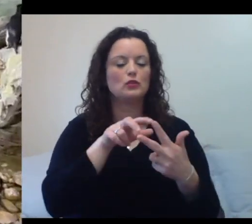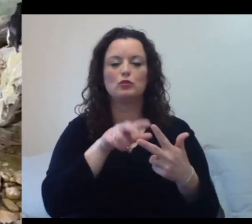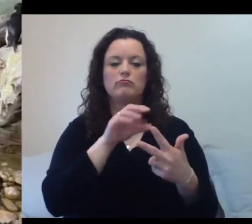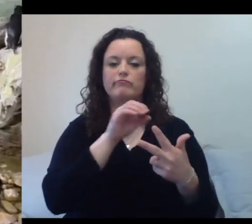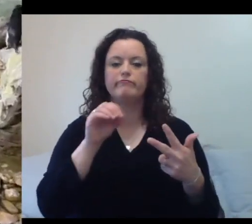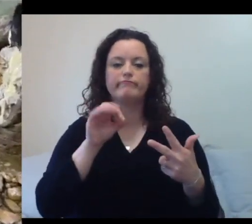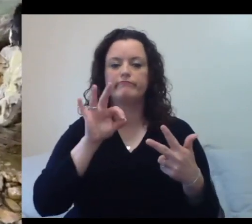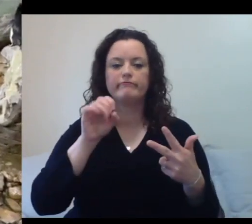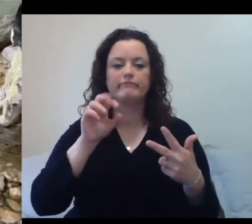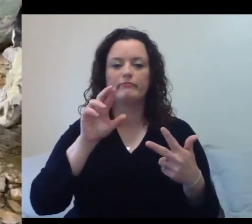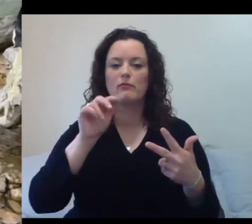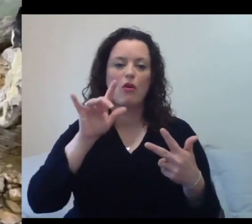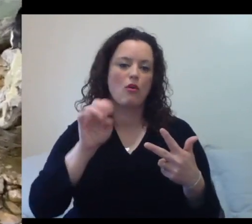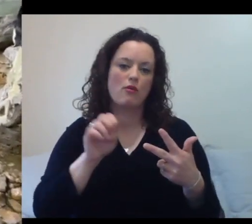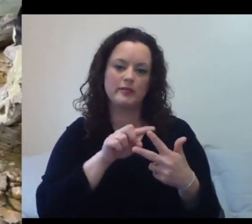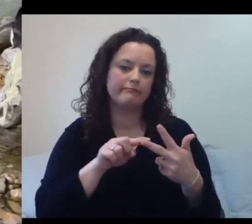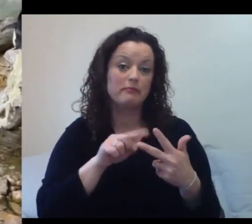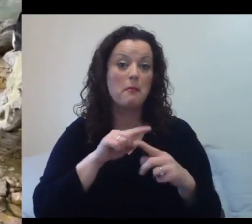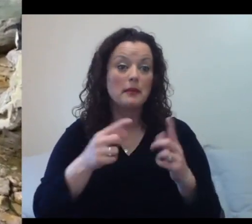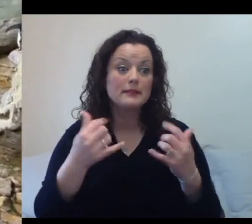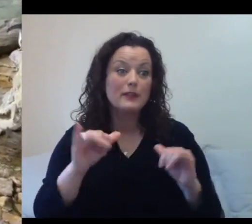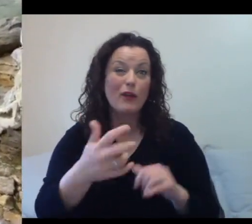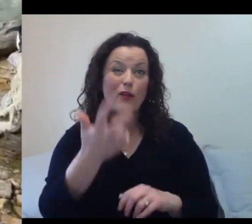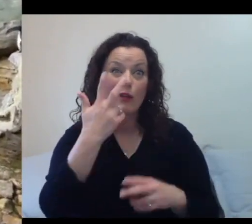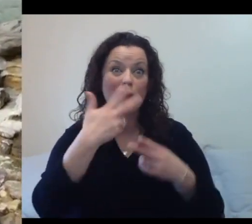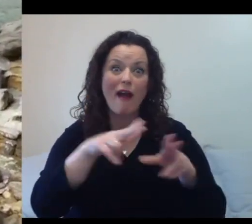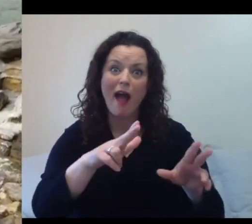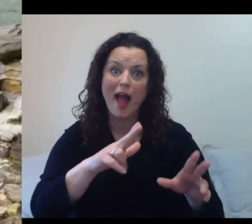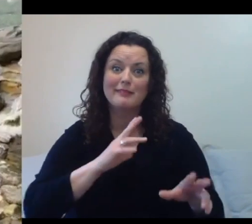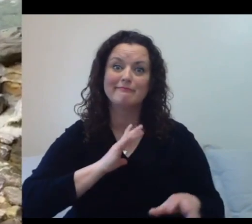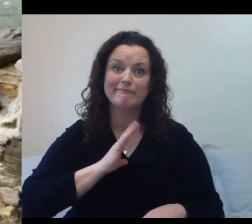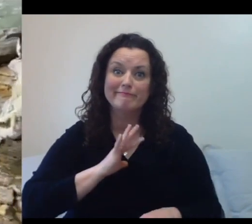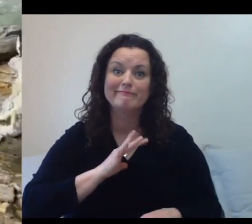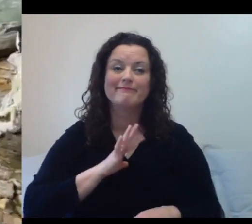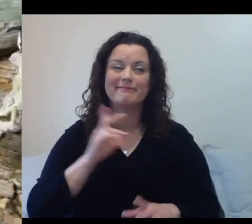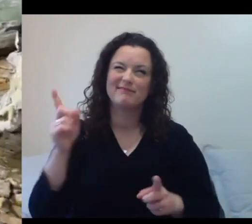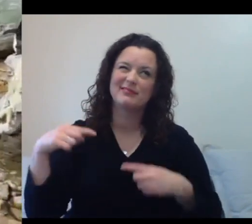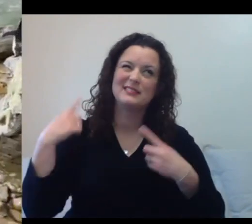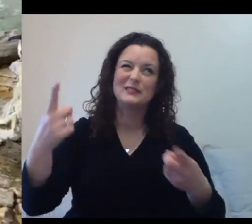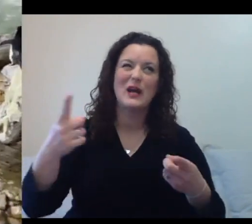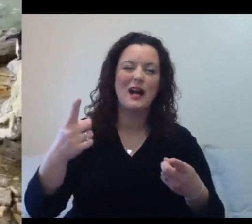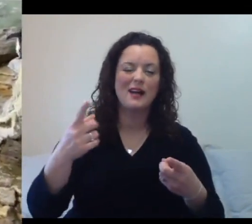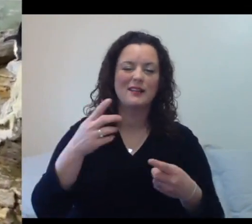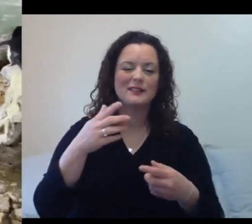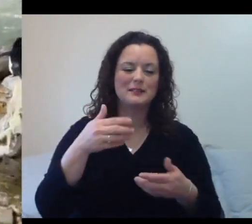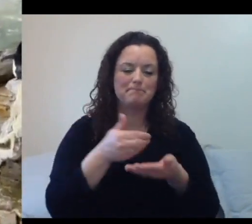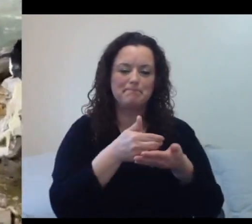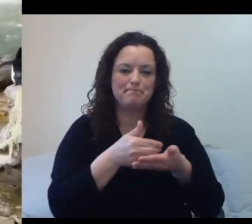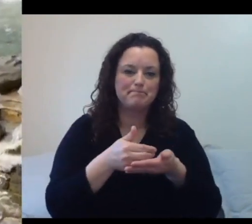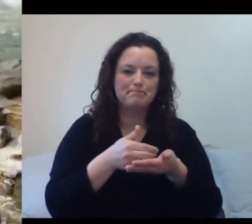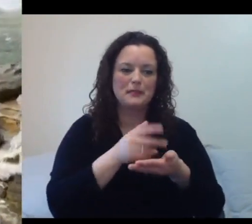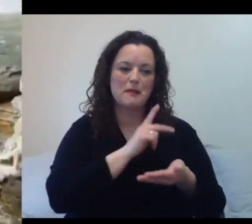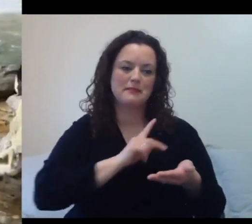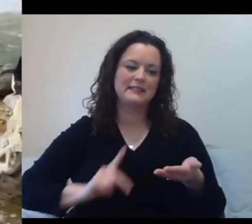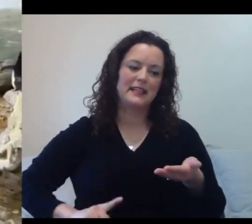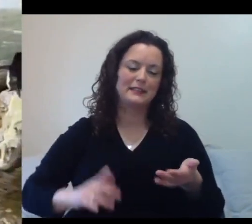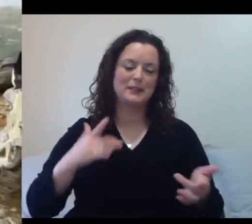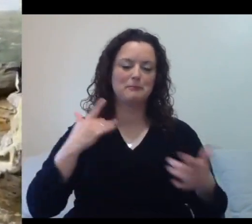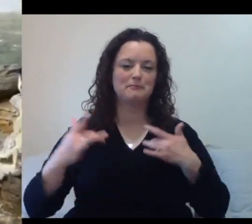deal. It's been a while since we've had a cane chick, so we're really, really excited for that. Bailey wants to know if it's